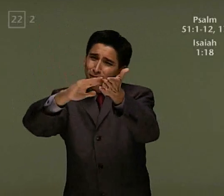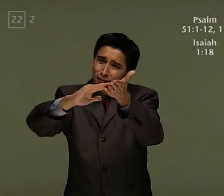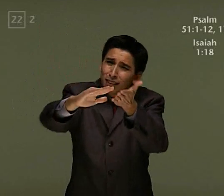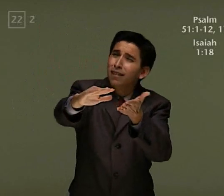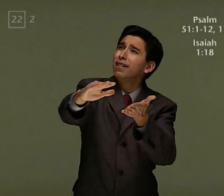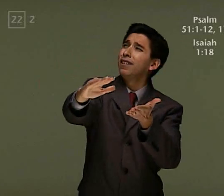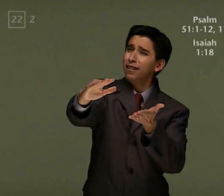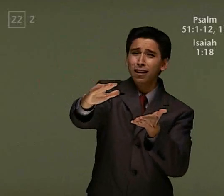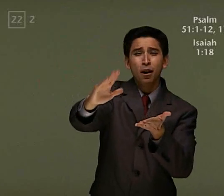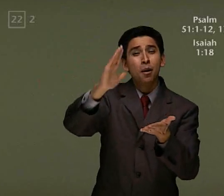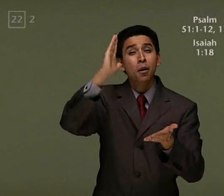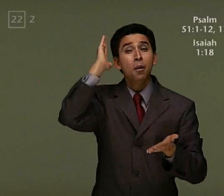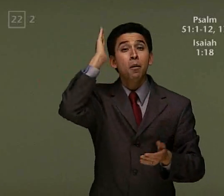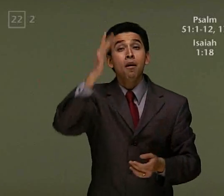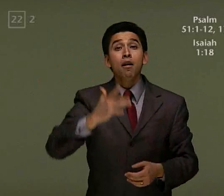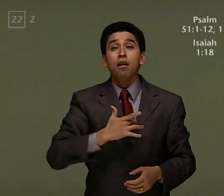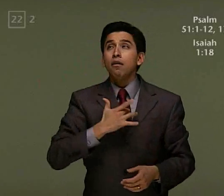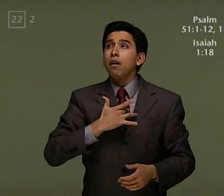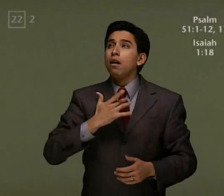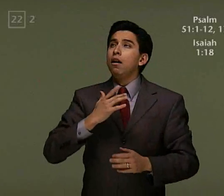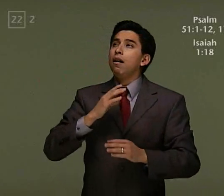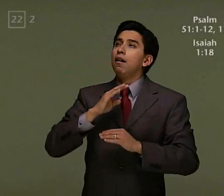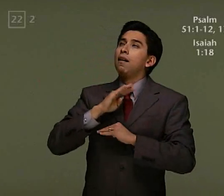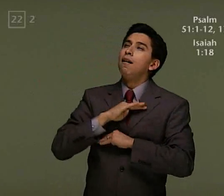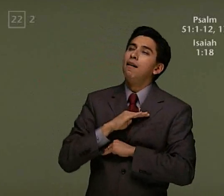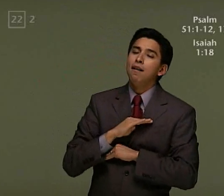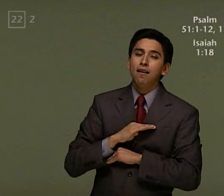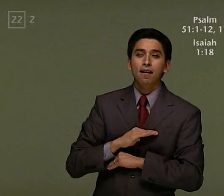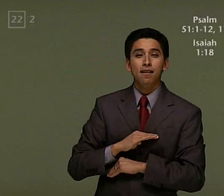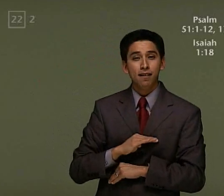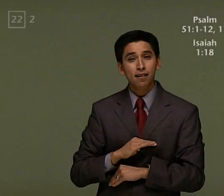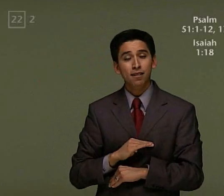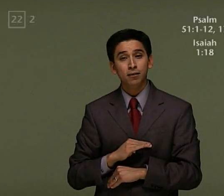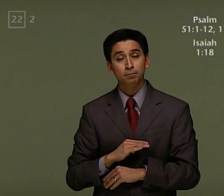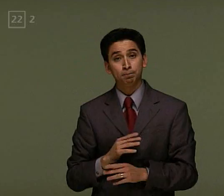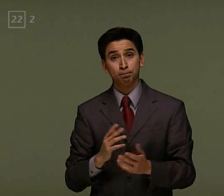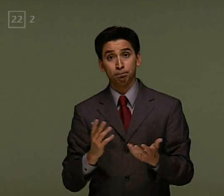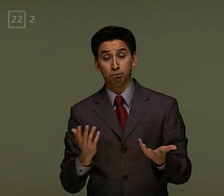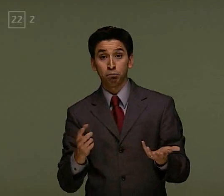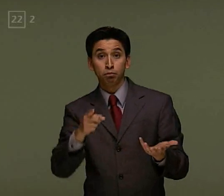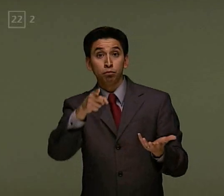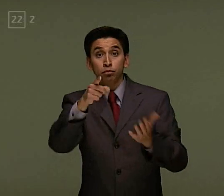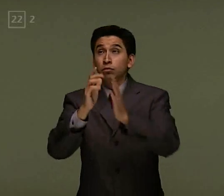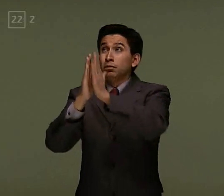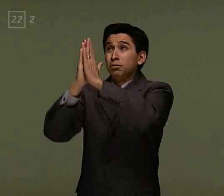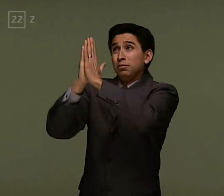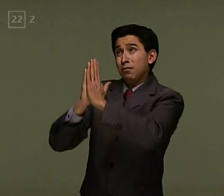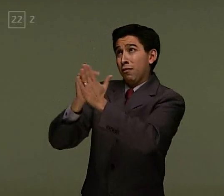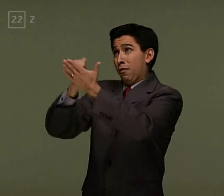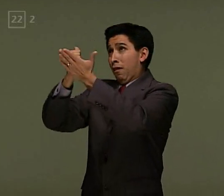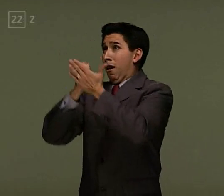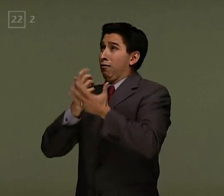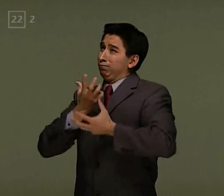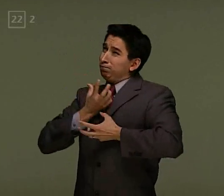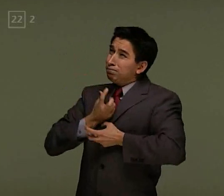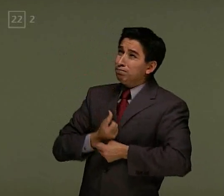and I dumped her in the forties You niggas know I got money bitch Hundred dollars with a side nigga Hop up out my car